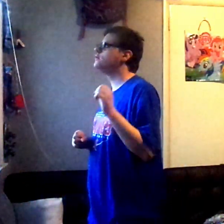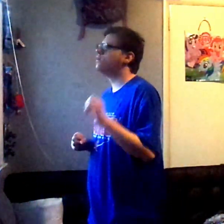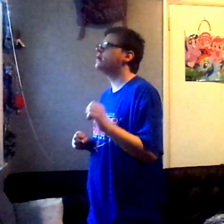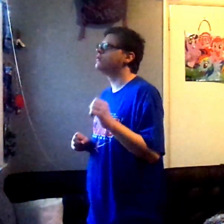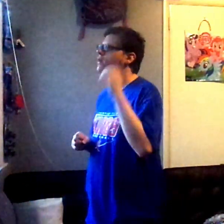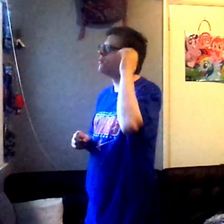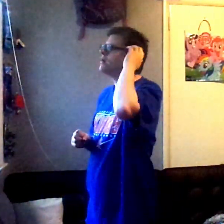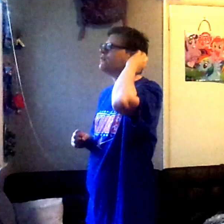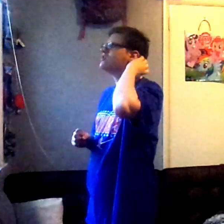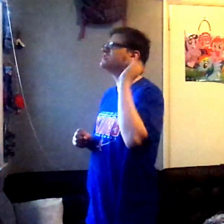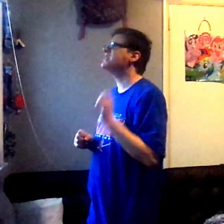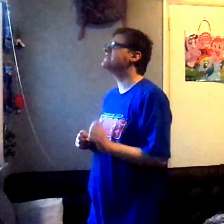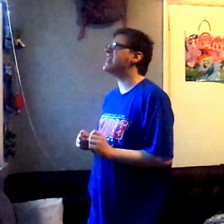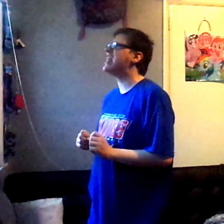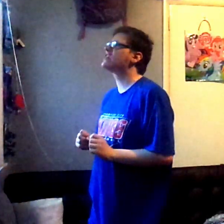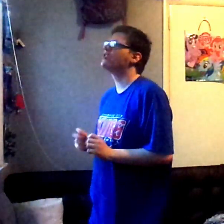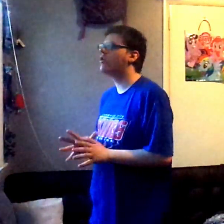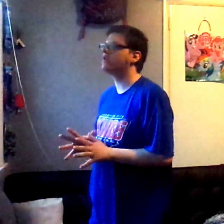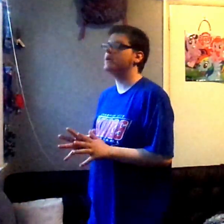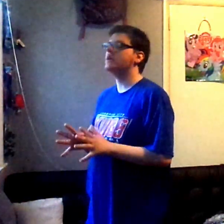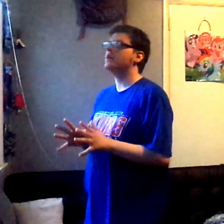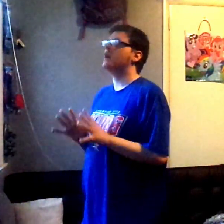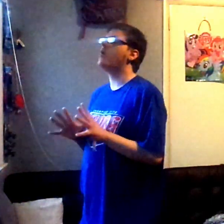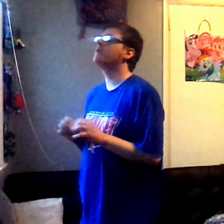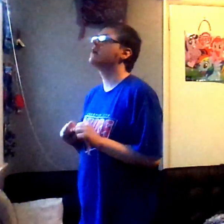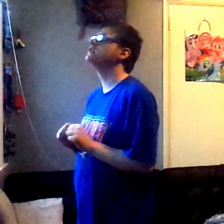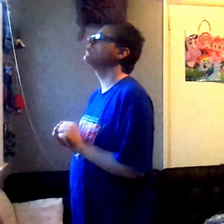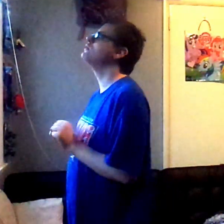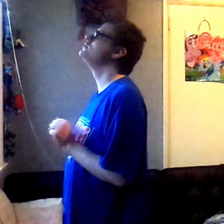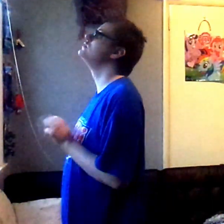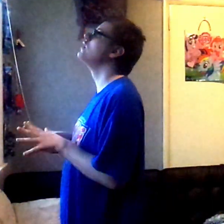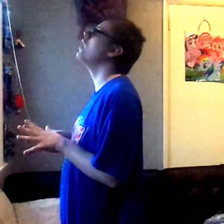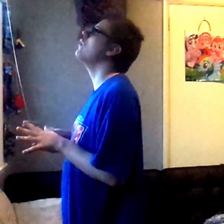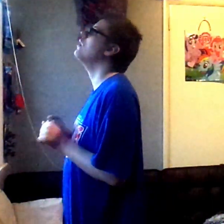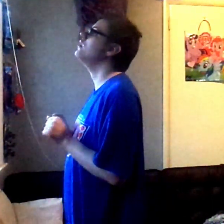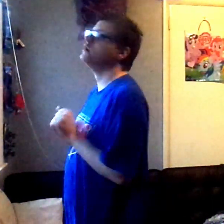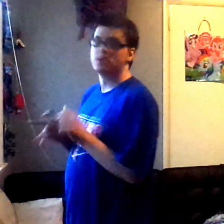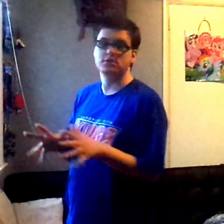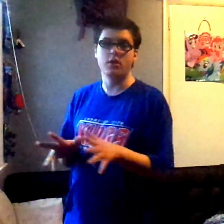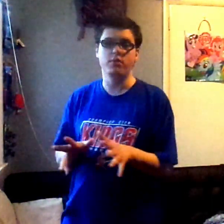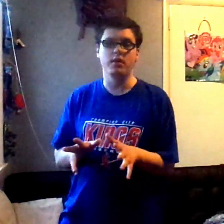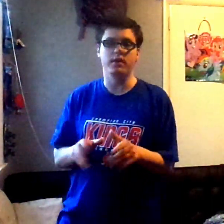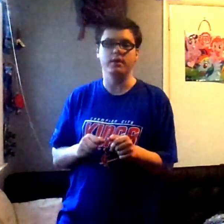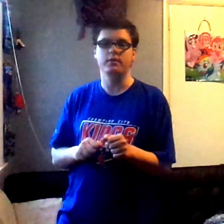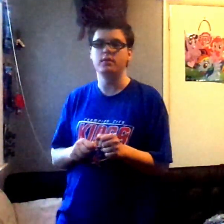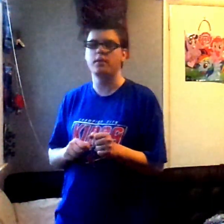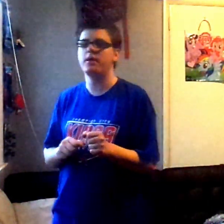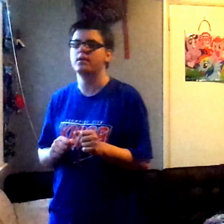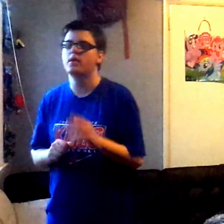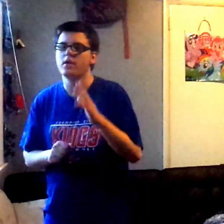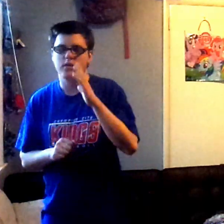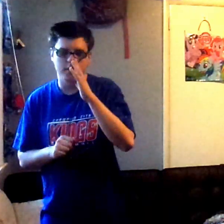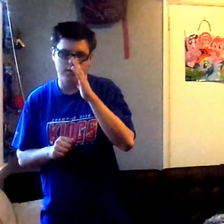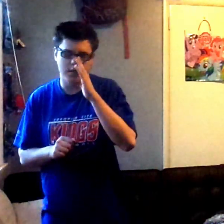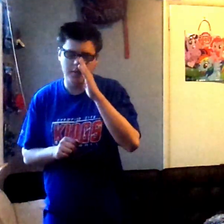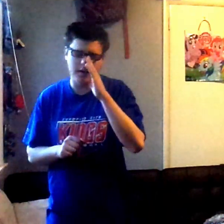2021 version of iCarly. Oh my gosh, that was so, so brilliant. mean, I mean,